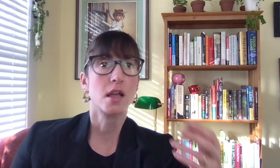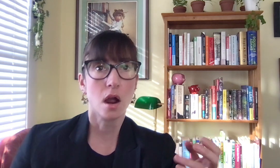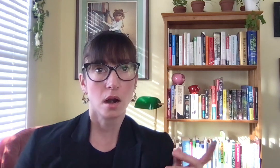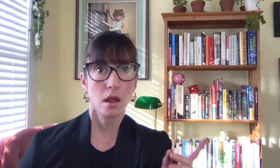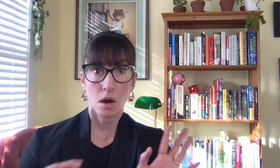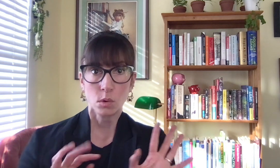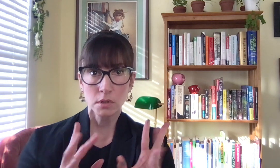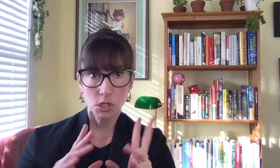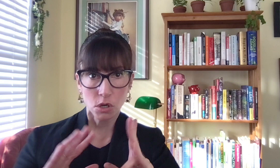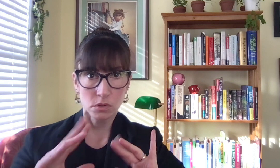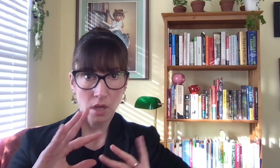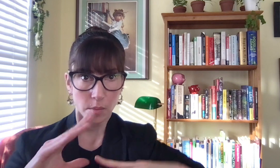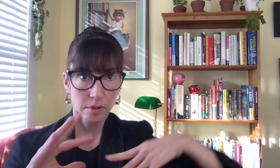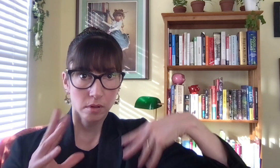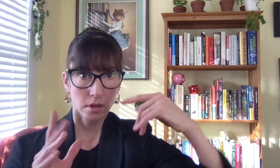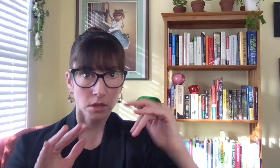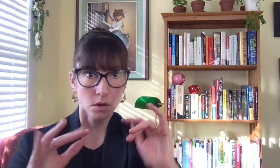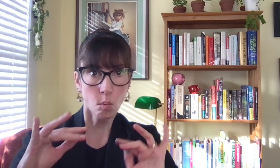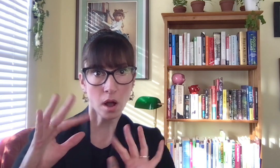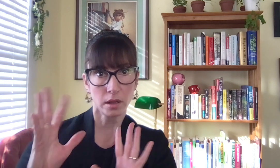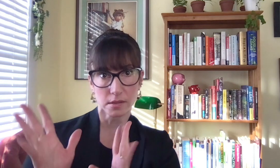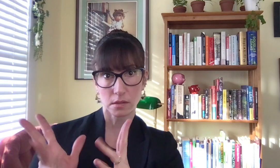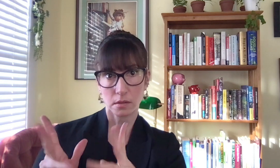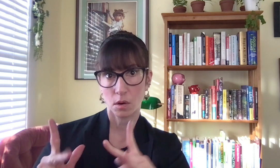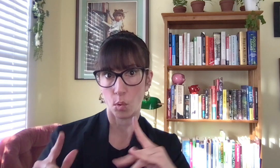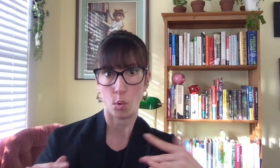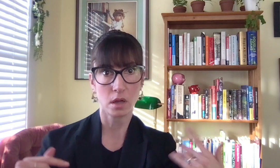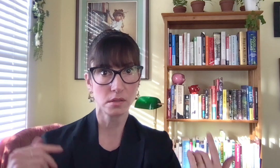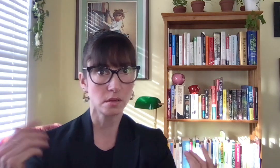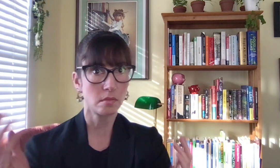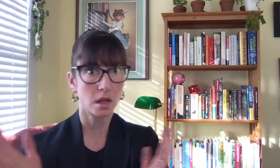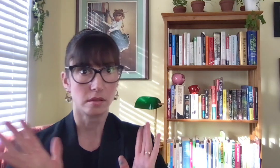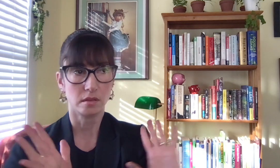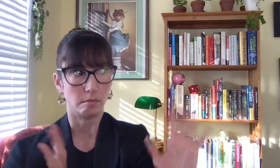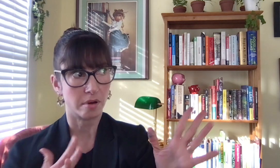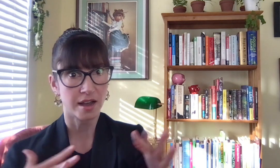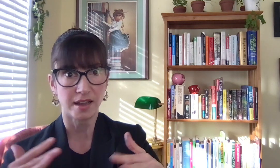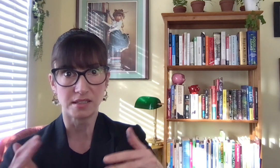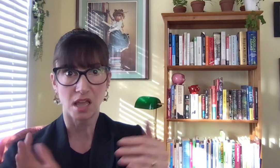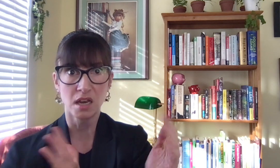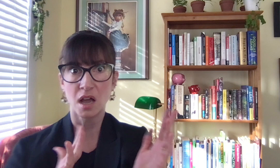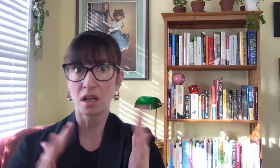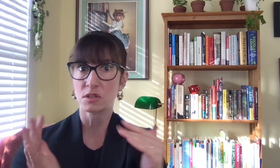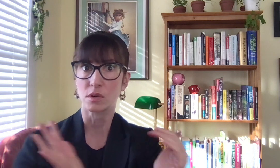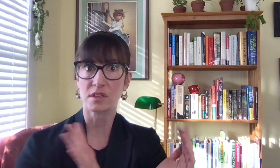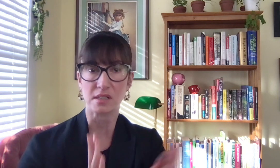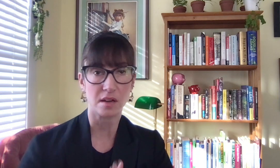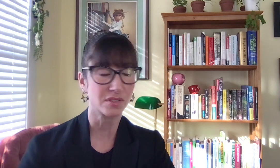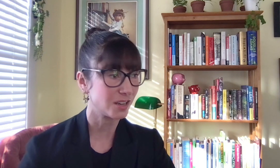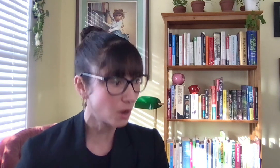card only shows up in your wallet once a month to buy $10 worth of stuff. And you know